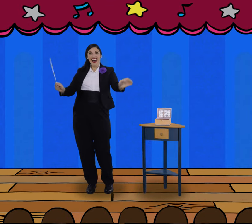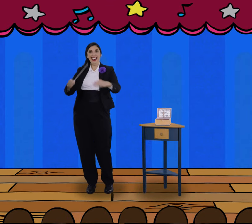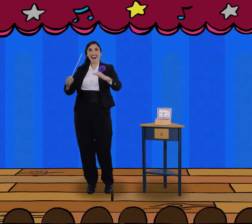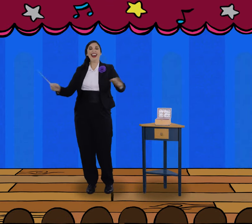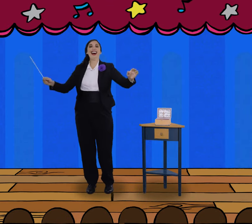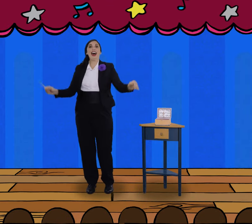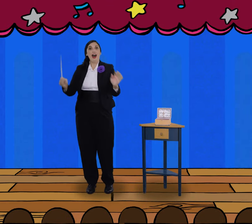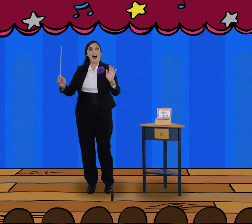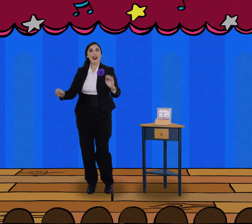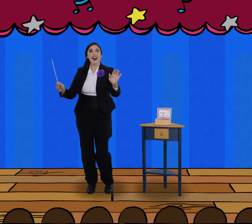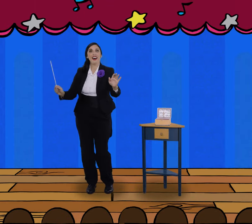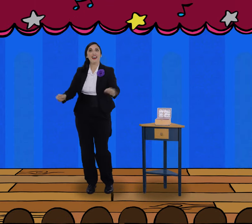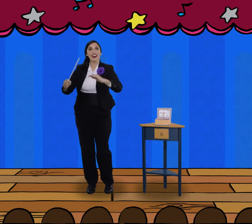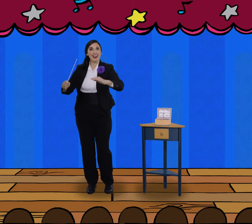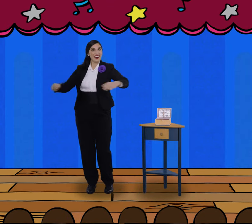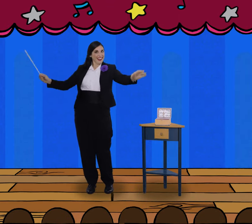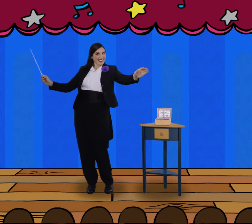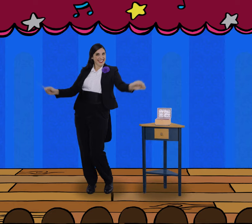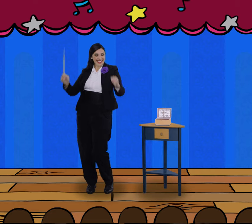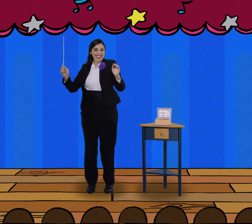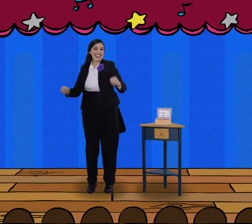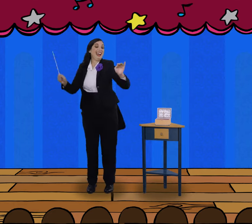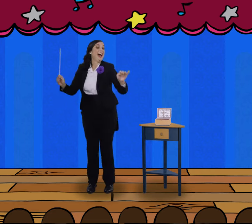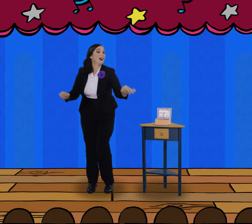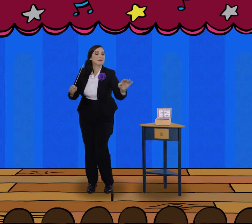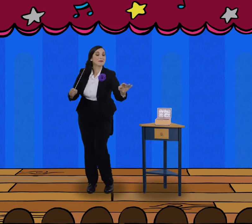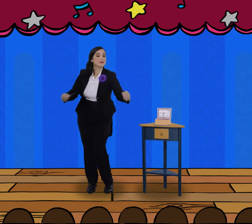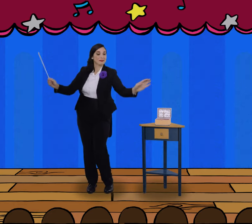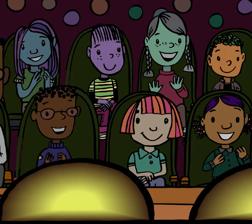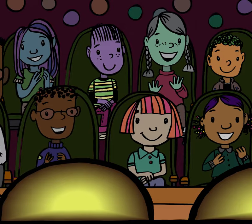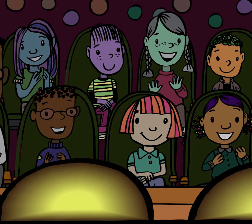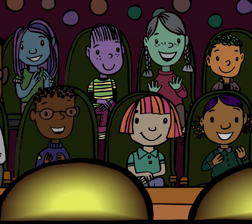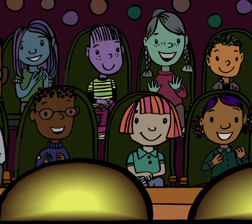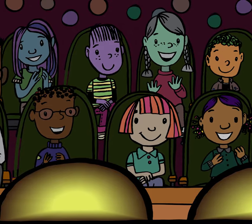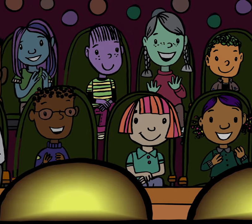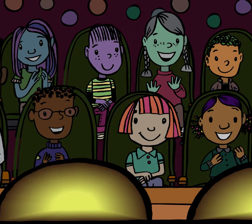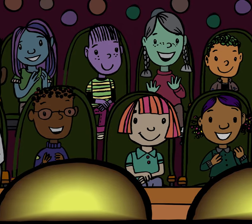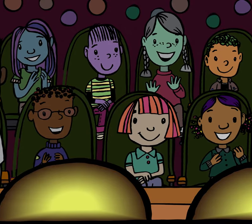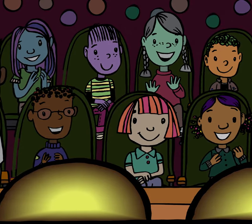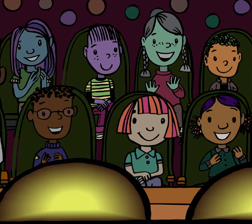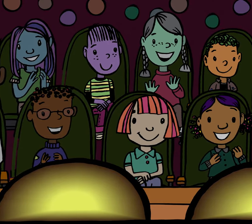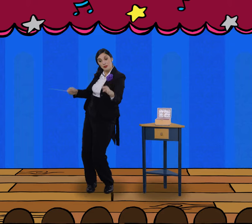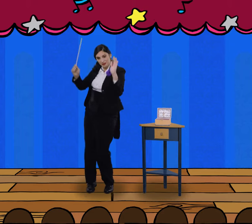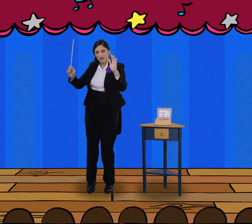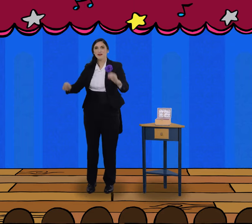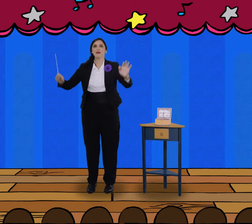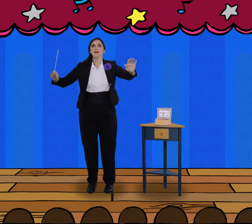It's Maestro's Magical Music Box We love to learn We sing